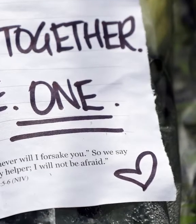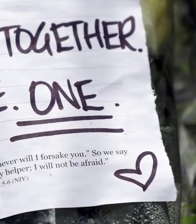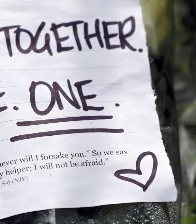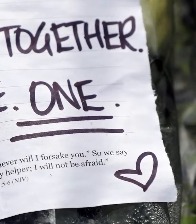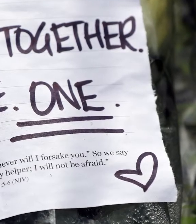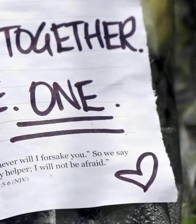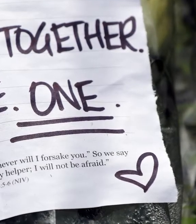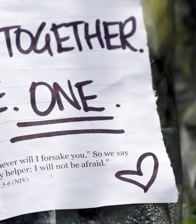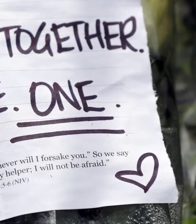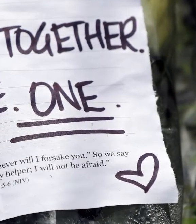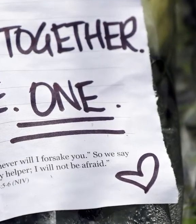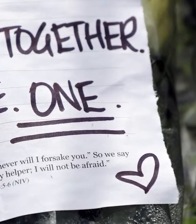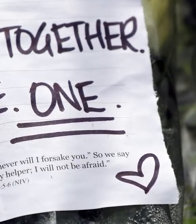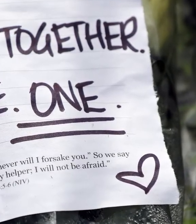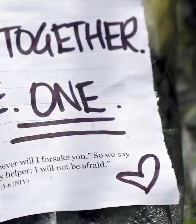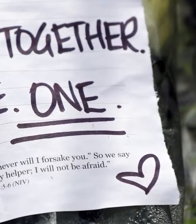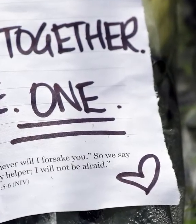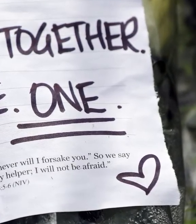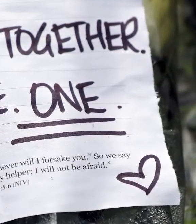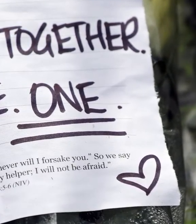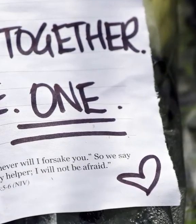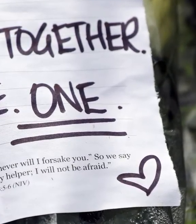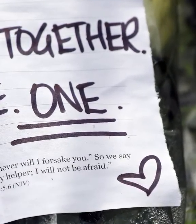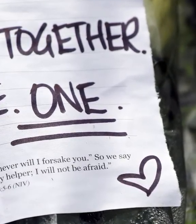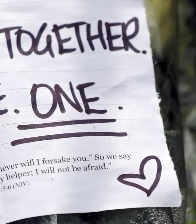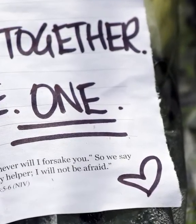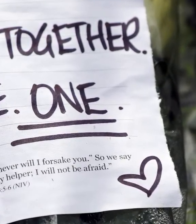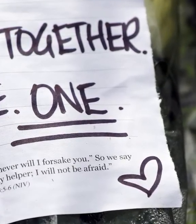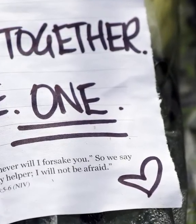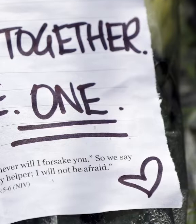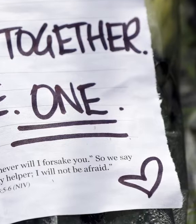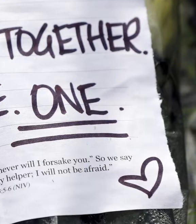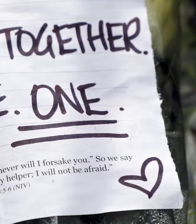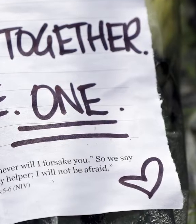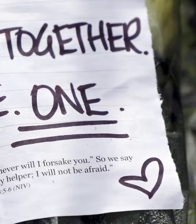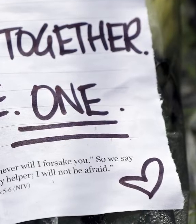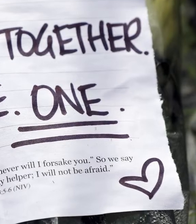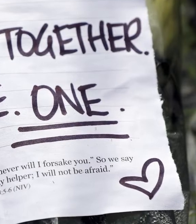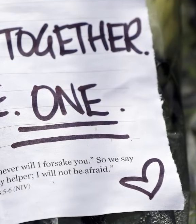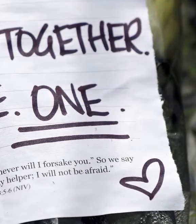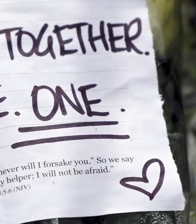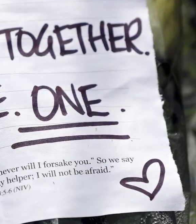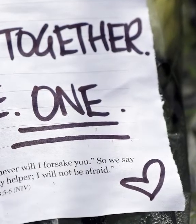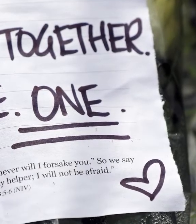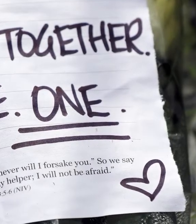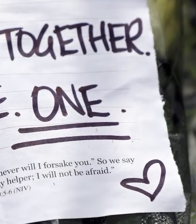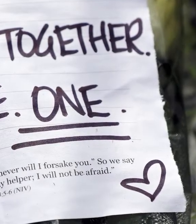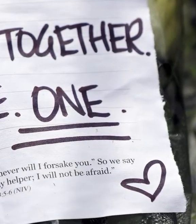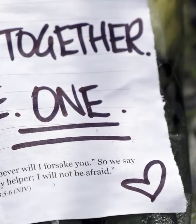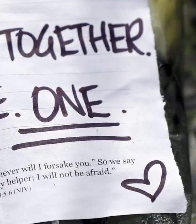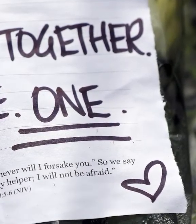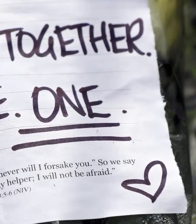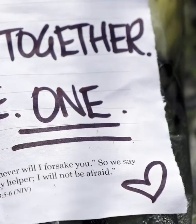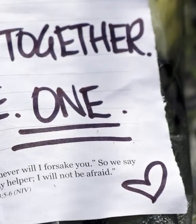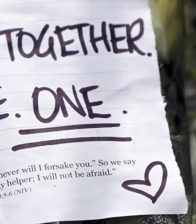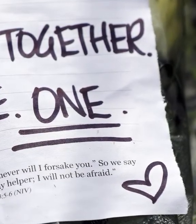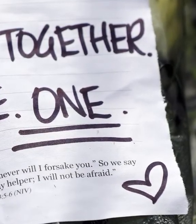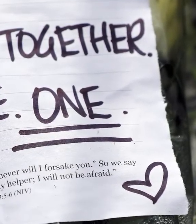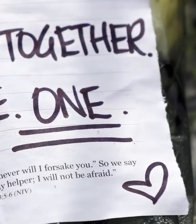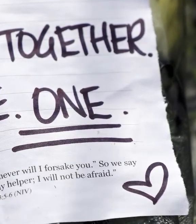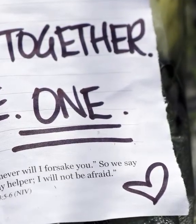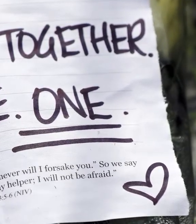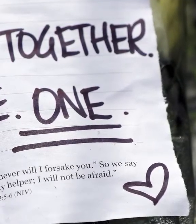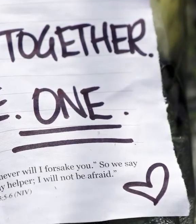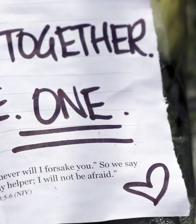providing standard forms of financial assistance also, such as helping with immediate needs and things